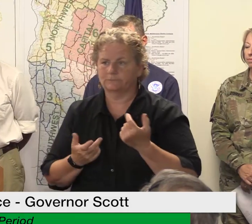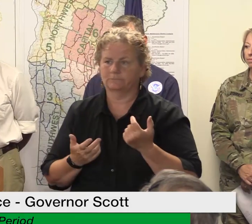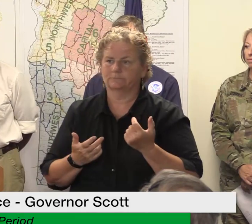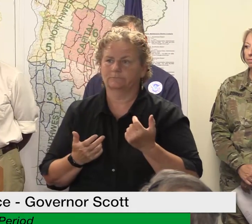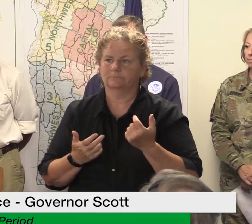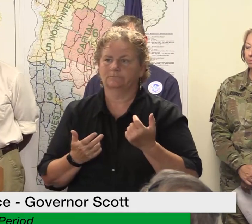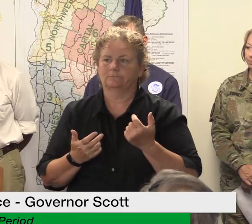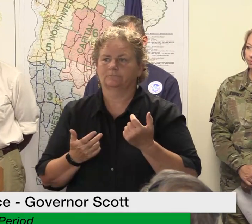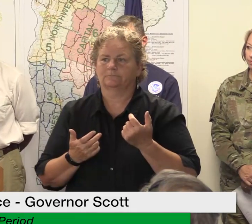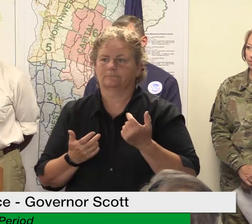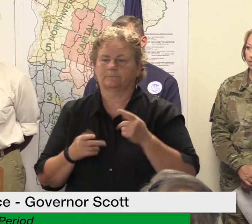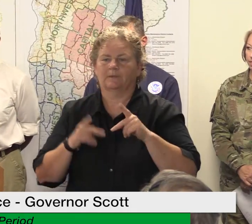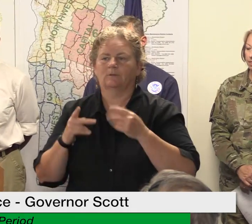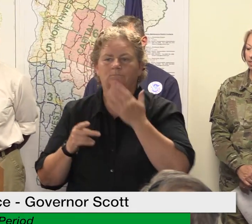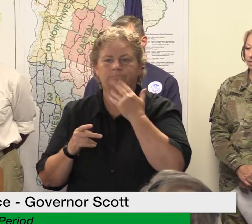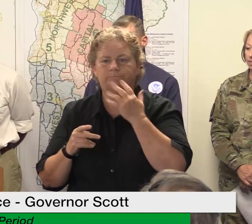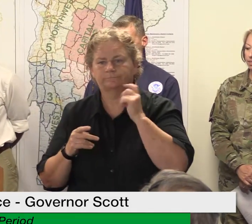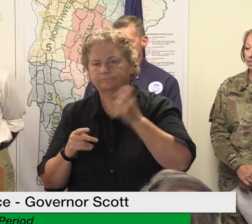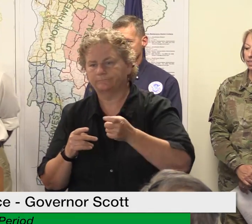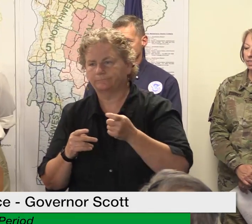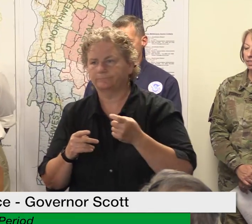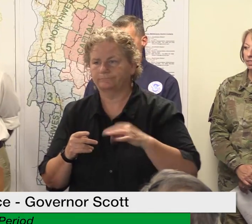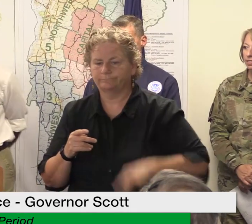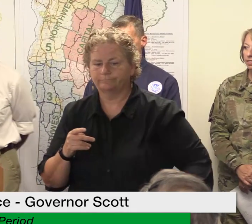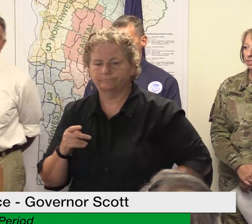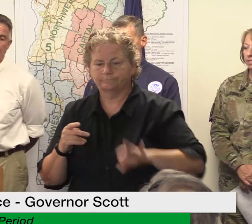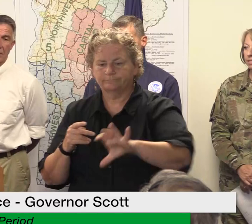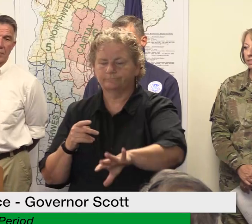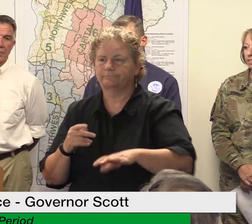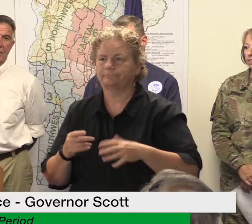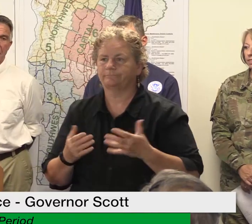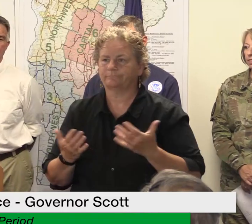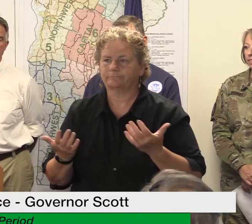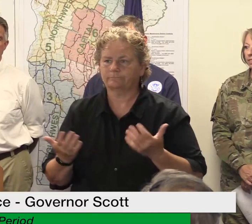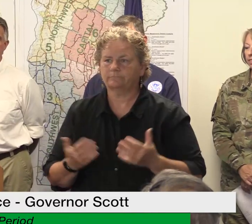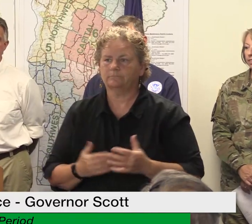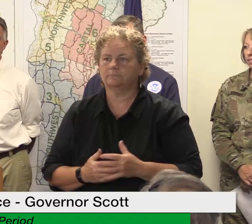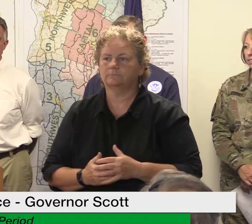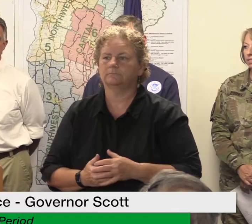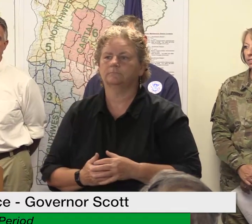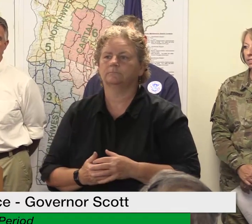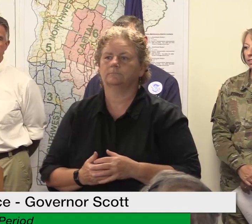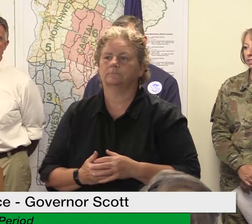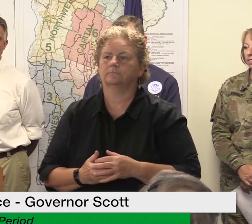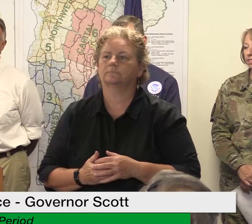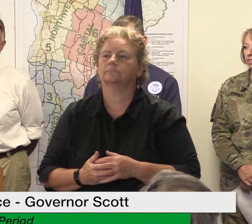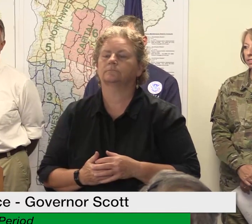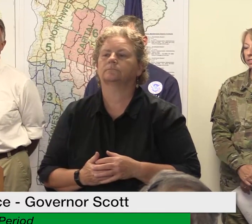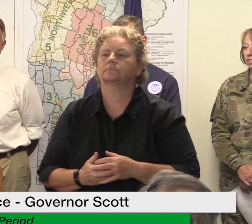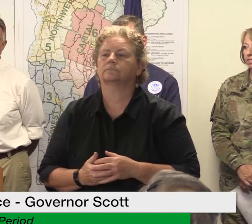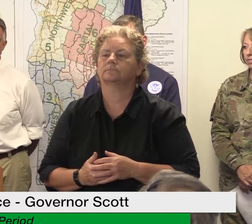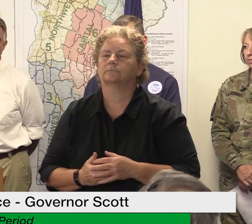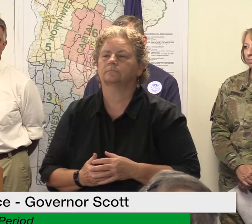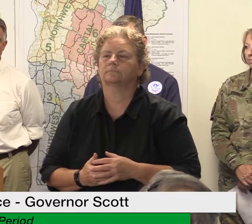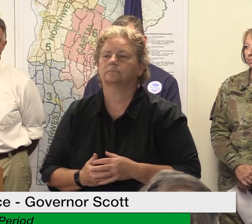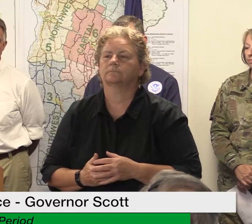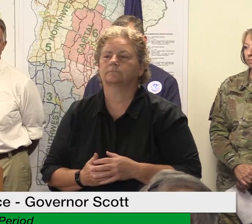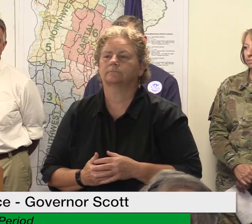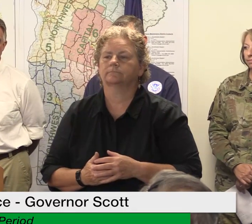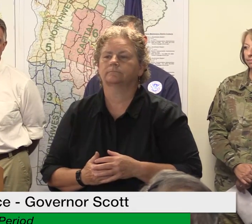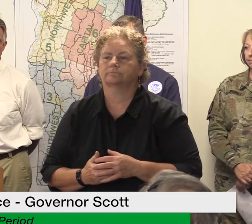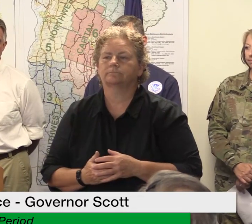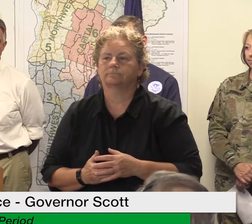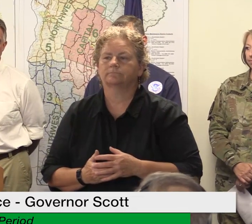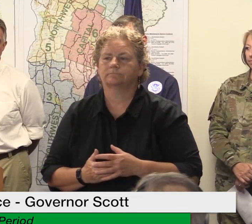we're going to need all of that and and then some so again i recognize what you're saying um i can't promise